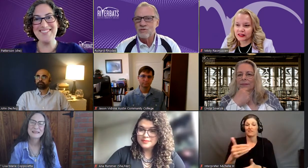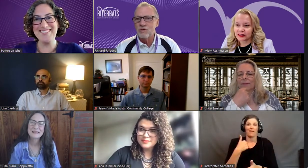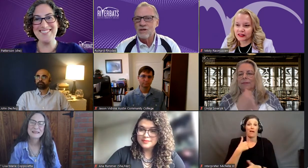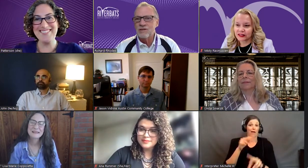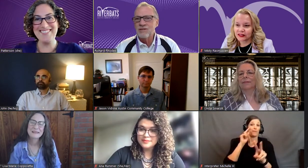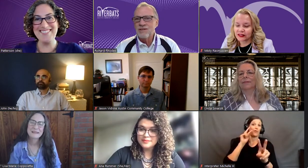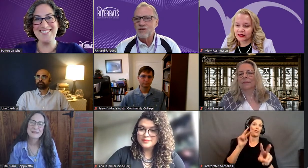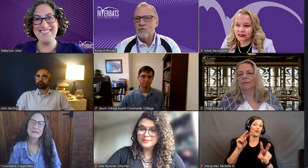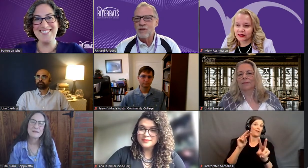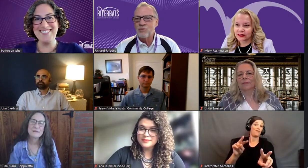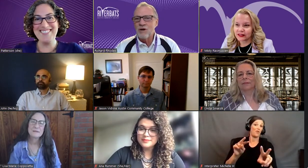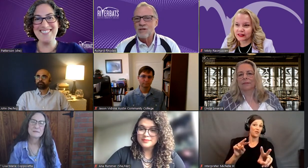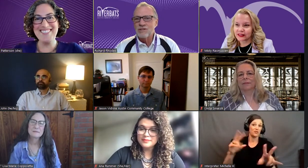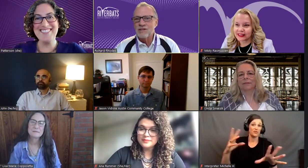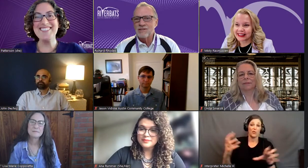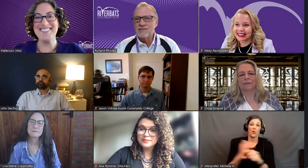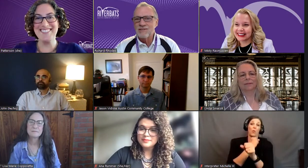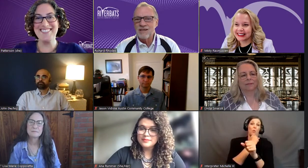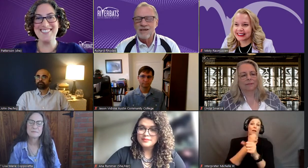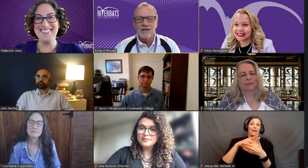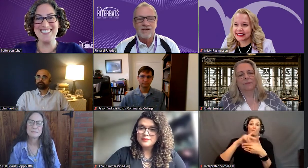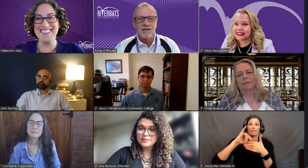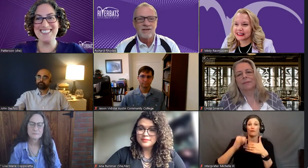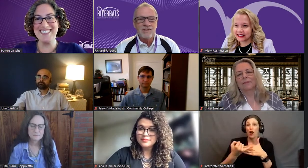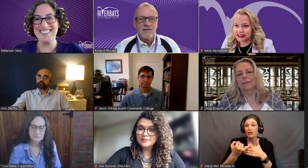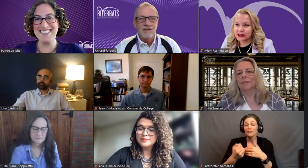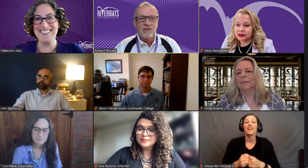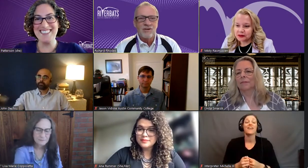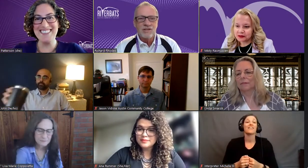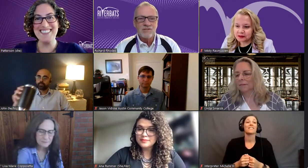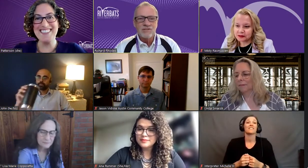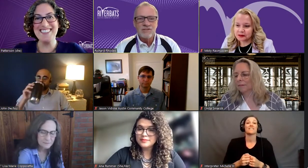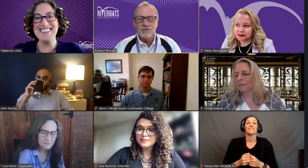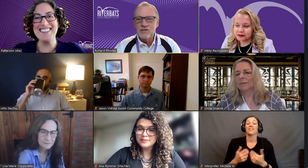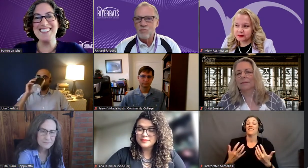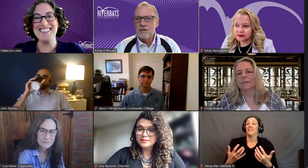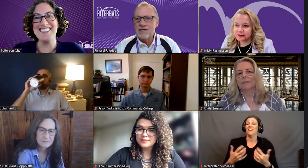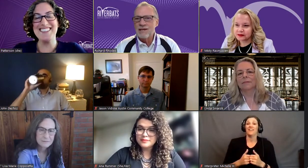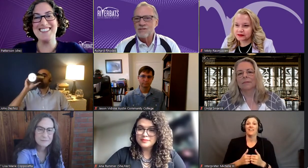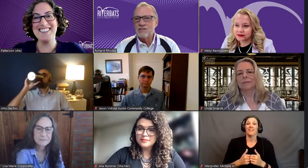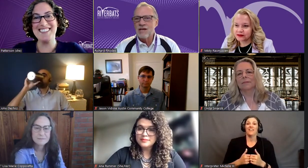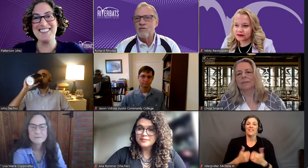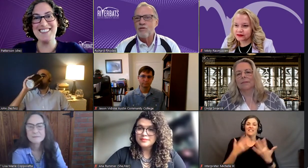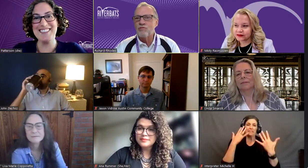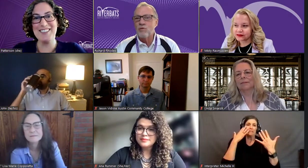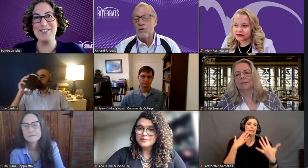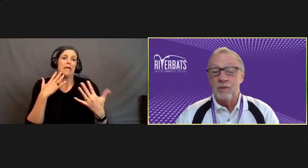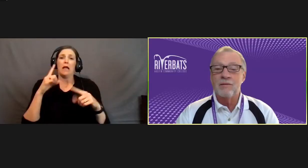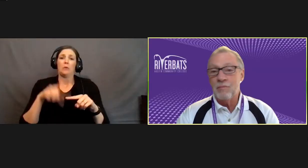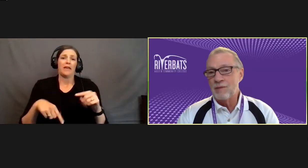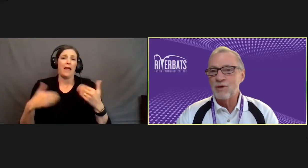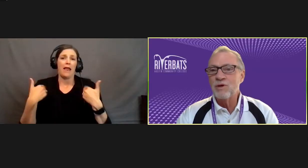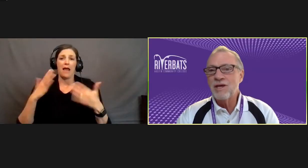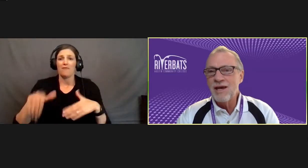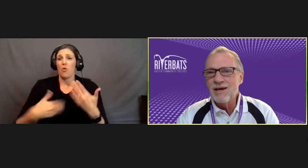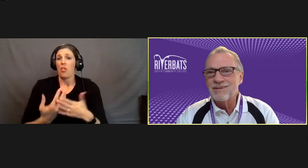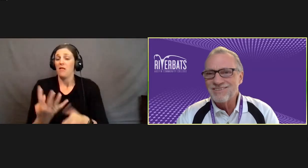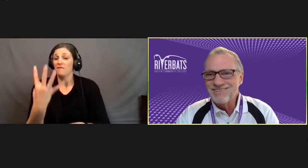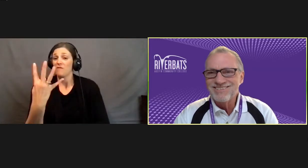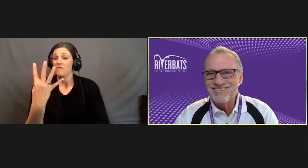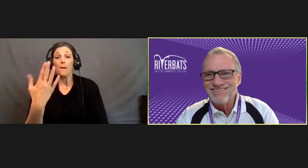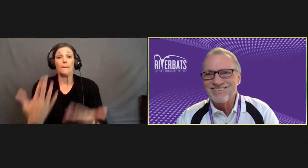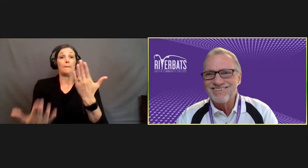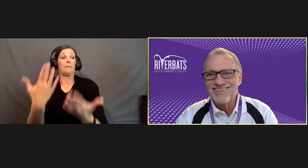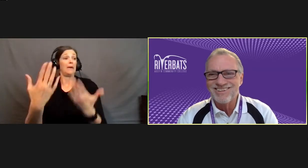to the winning project. And, you know, it's it's a shame we can't just have all four and maybe we can.